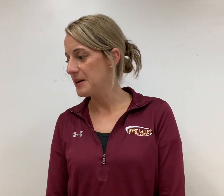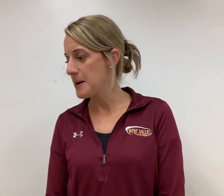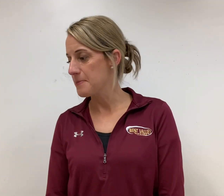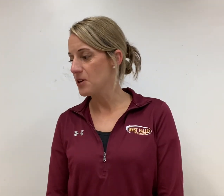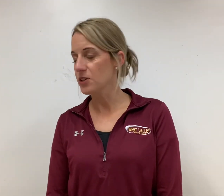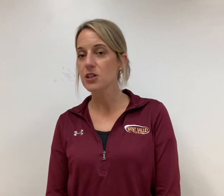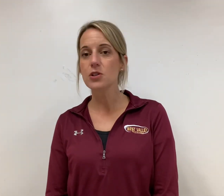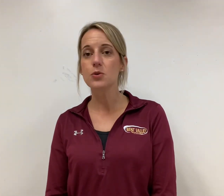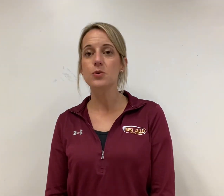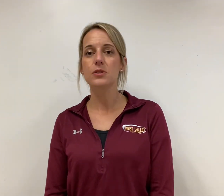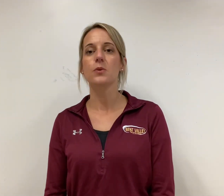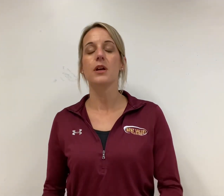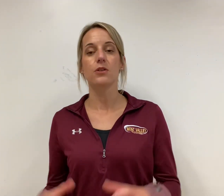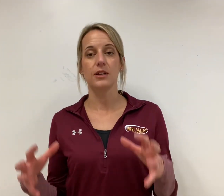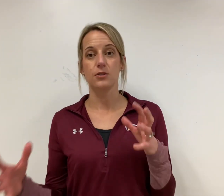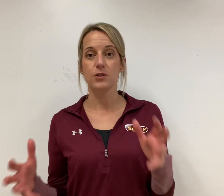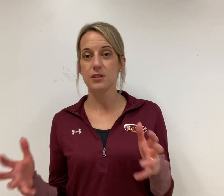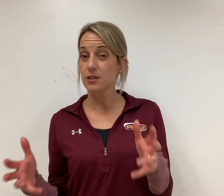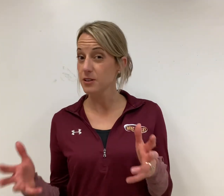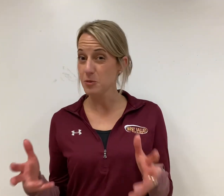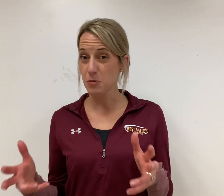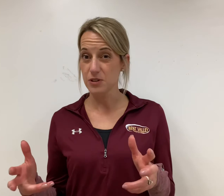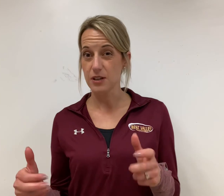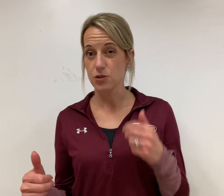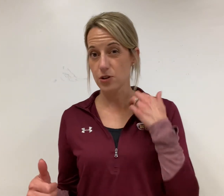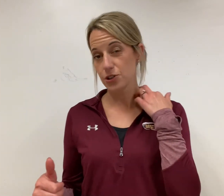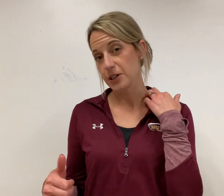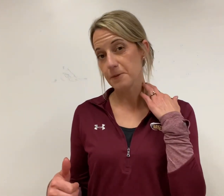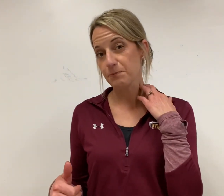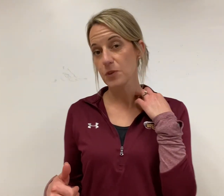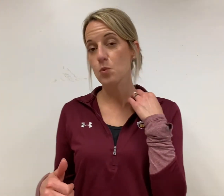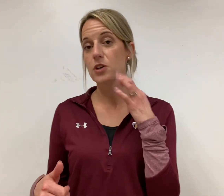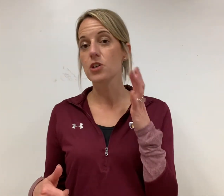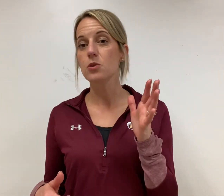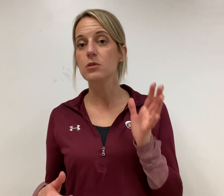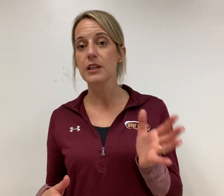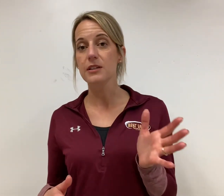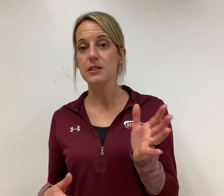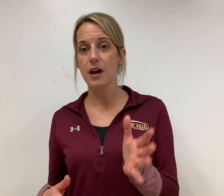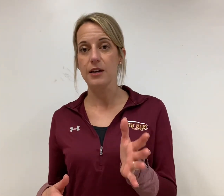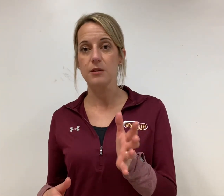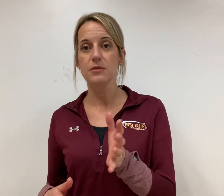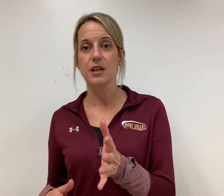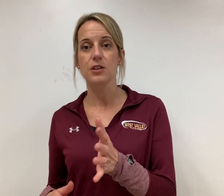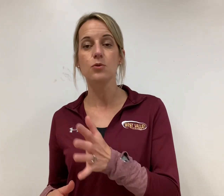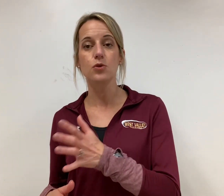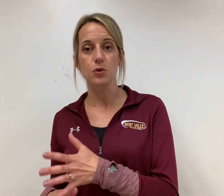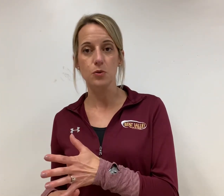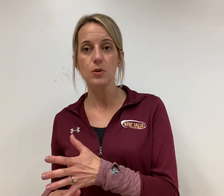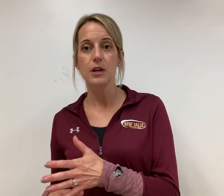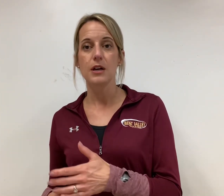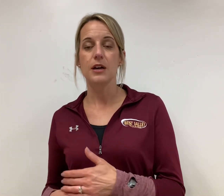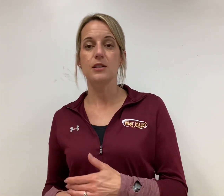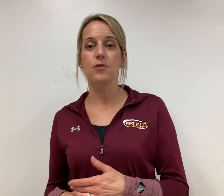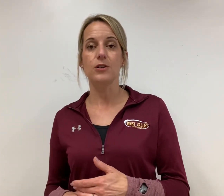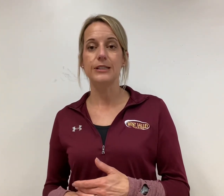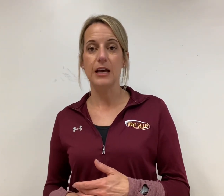they're going to use so okay so this is a little bit more sentence structure here when you list items that you do as far as task